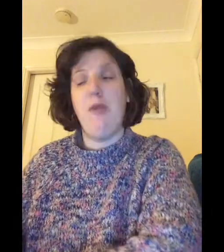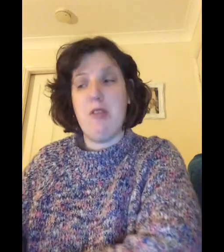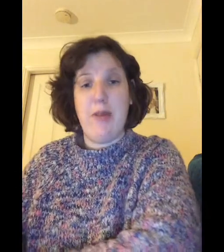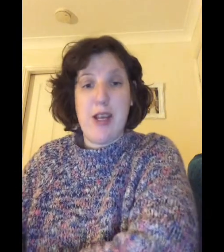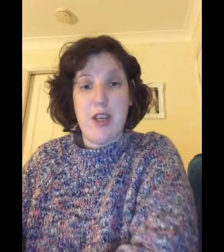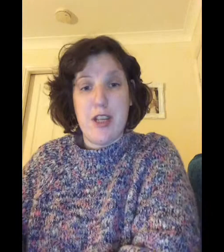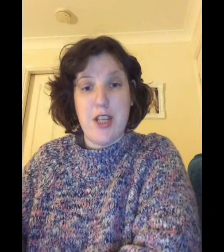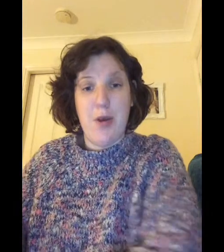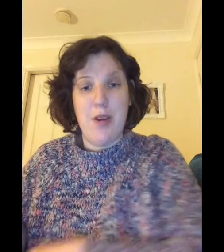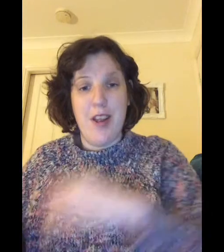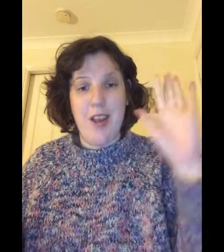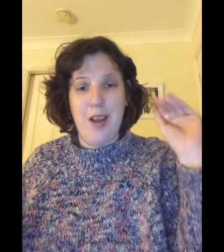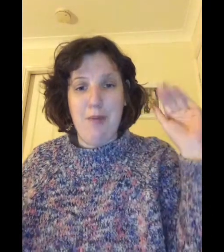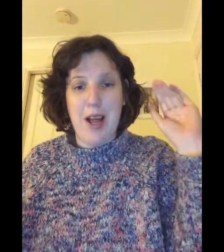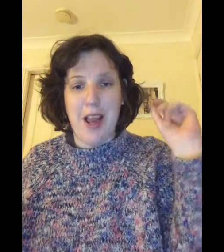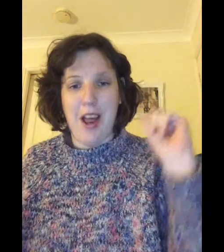will speak to you soon bye guys